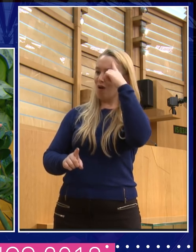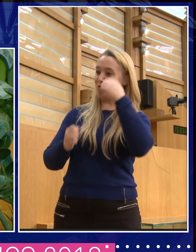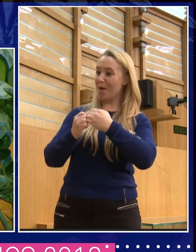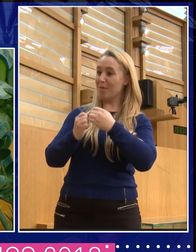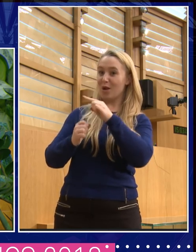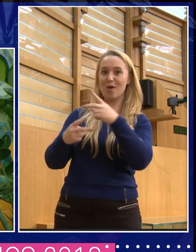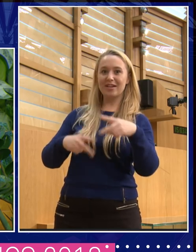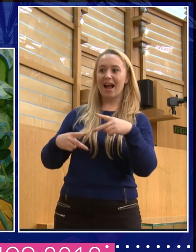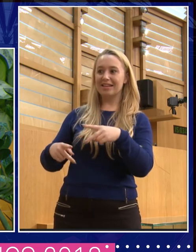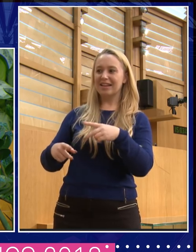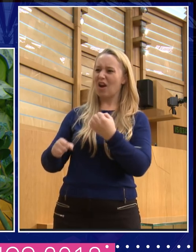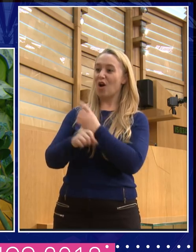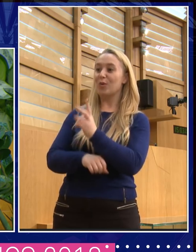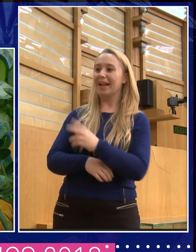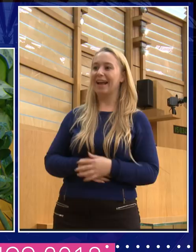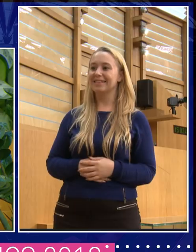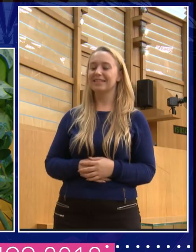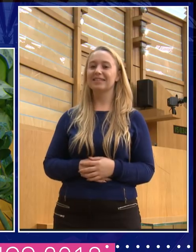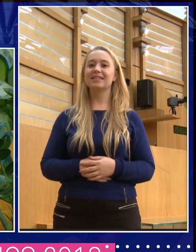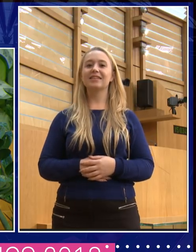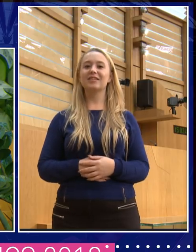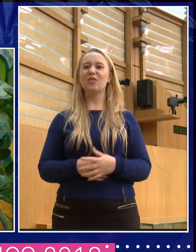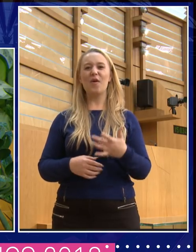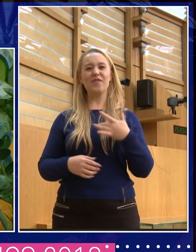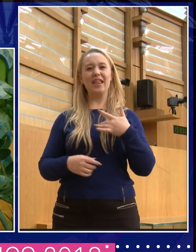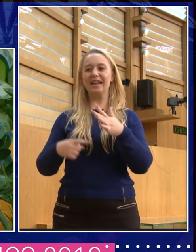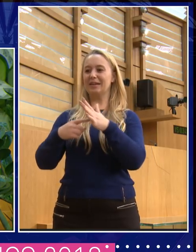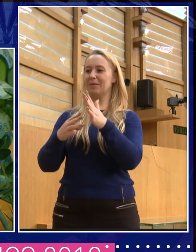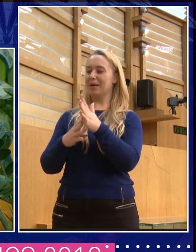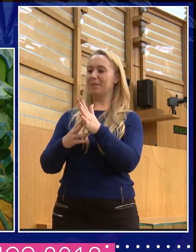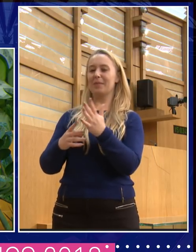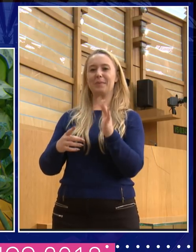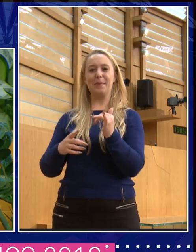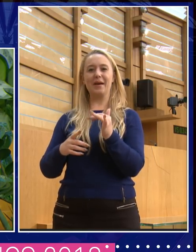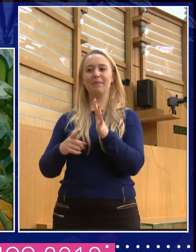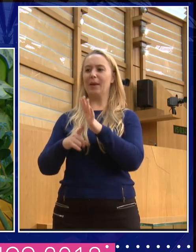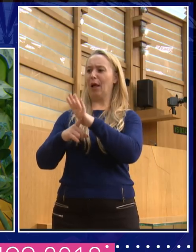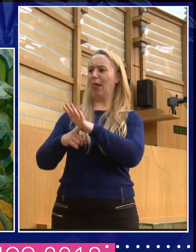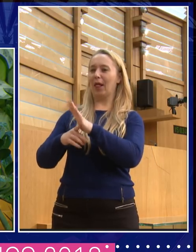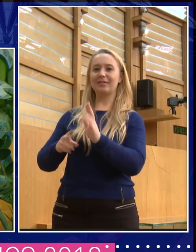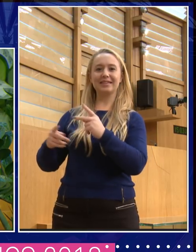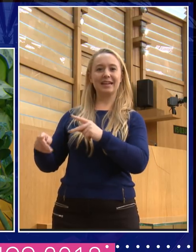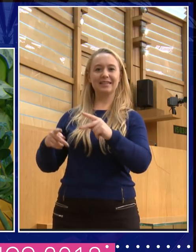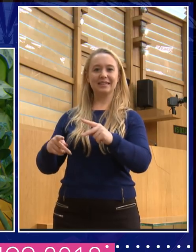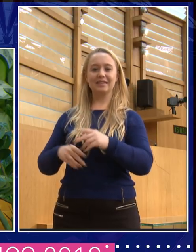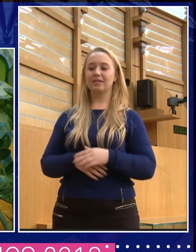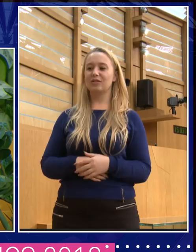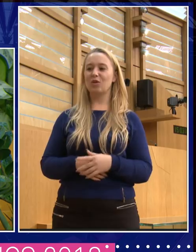was, you know, and, and so the whole thing seemed to me in, in two sentences of the word, extremely